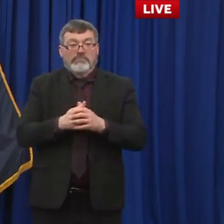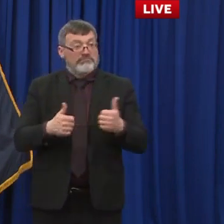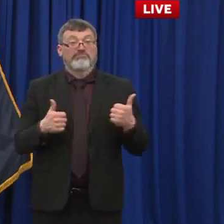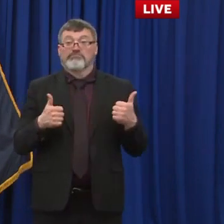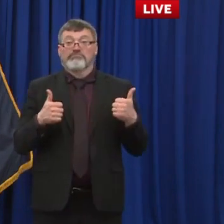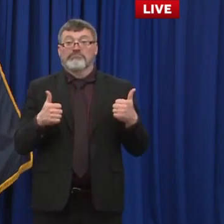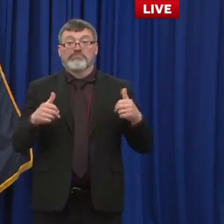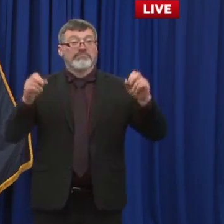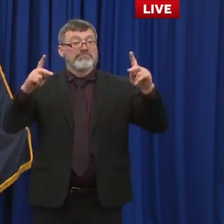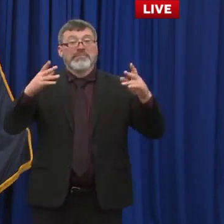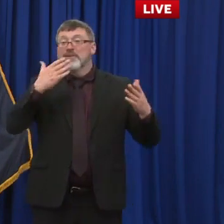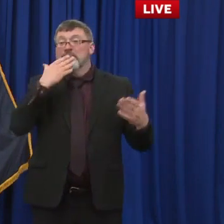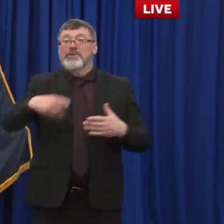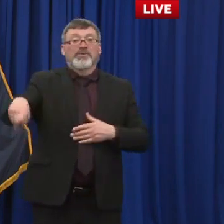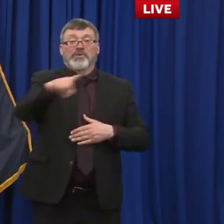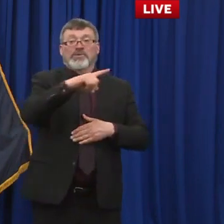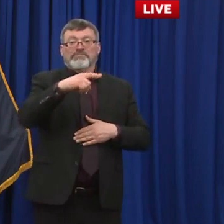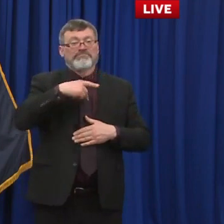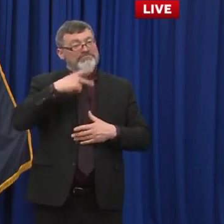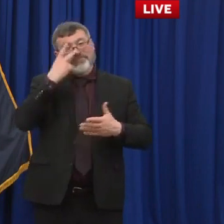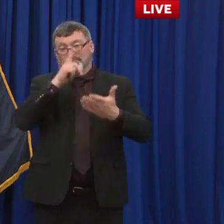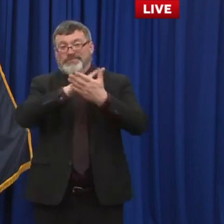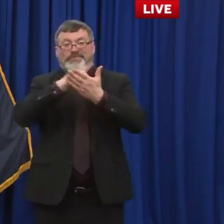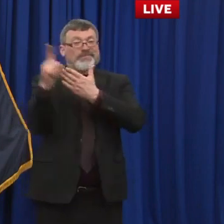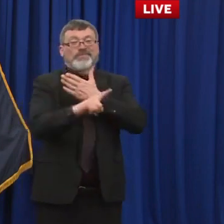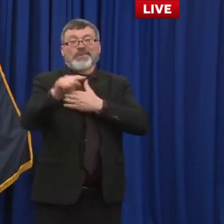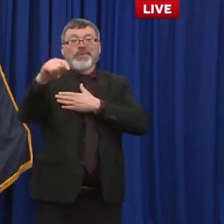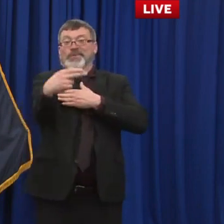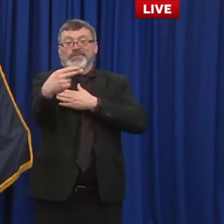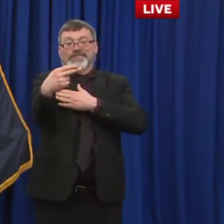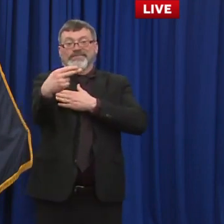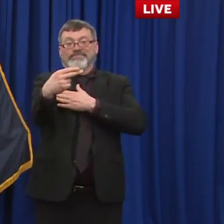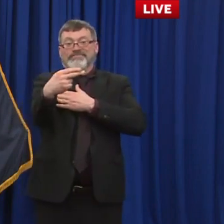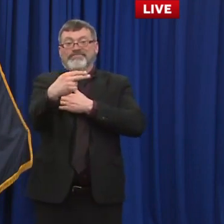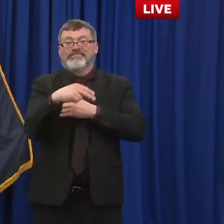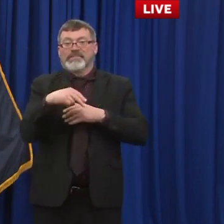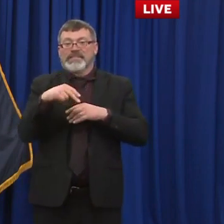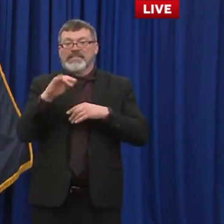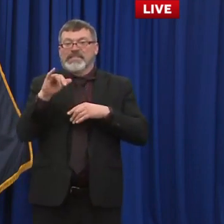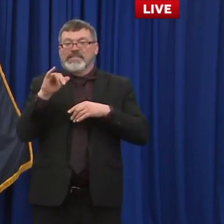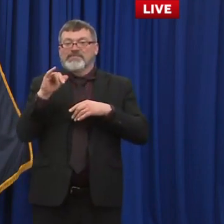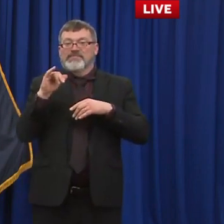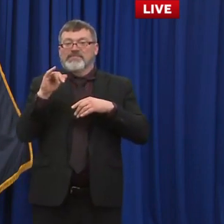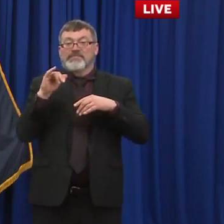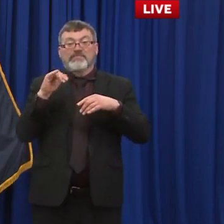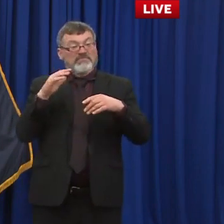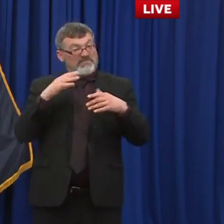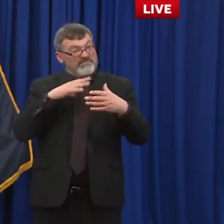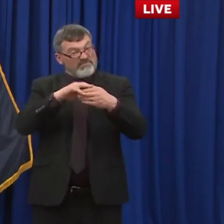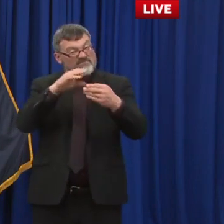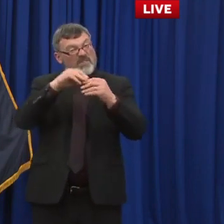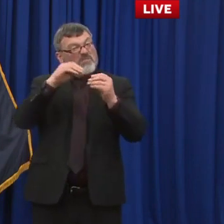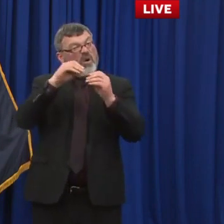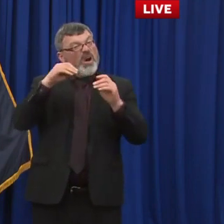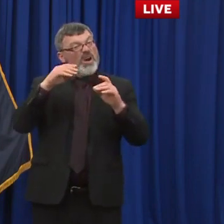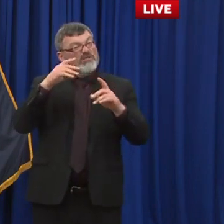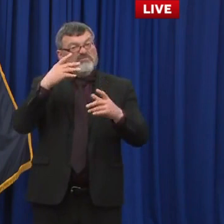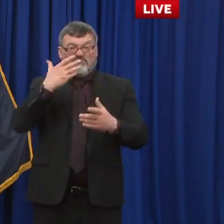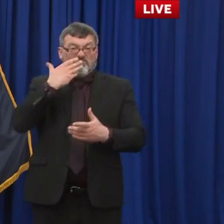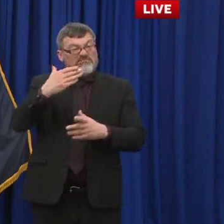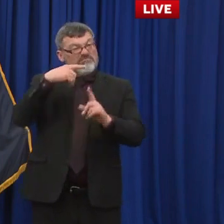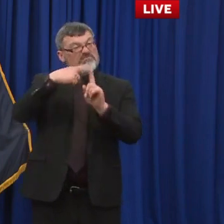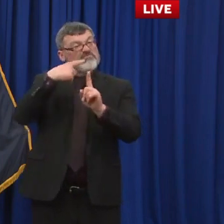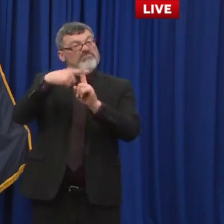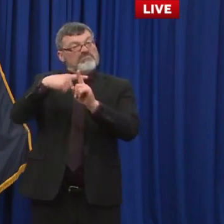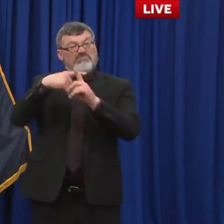well thank you guys very much we will be next back next week news just keeps getting better and better but we still we're not at the finish line yet we want folks to as